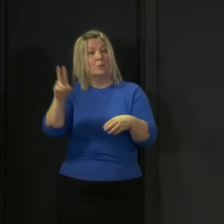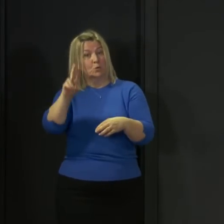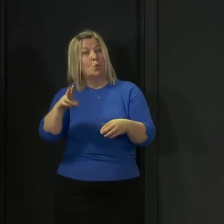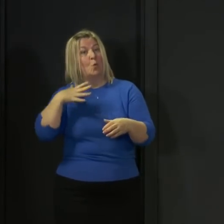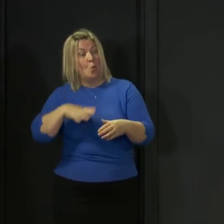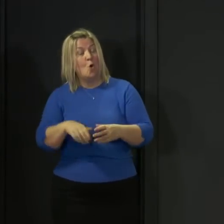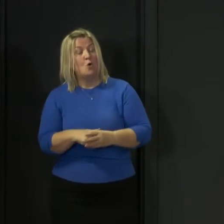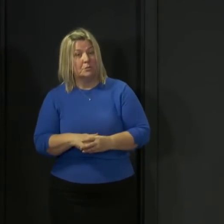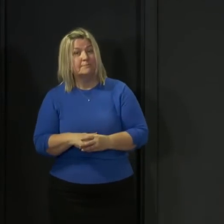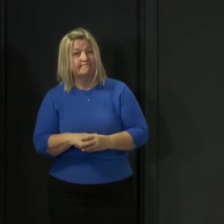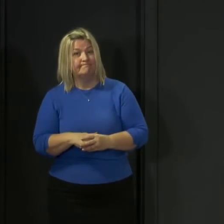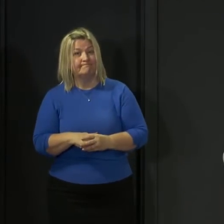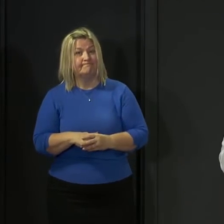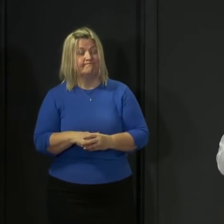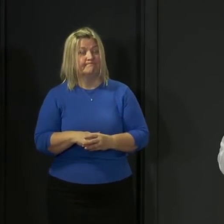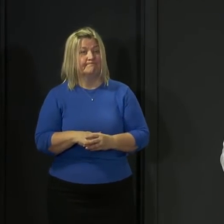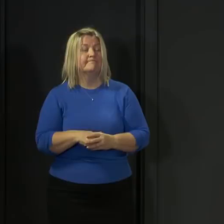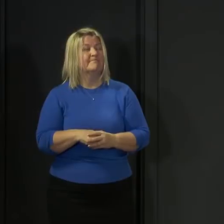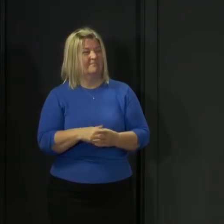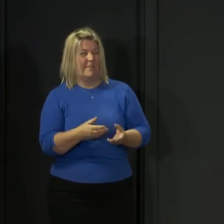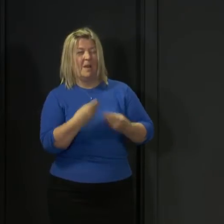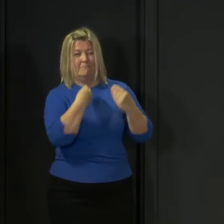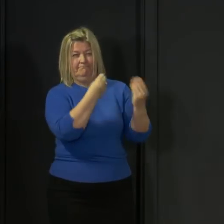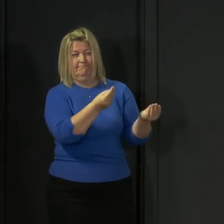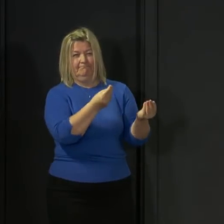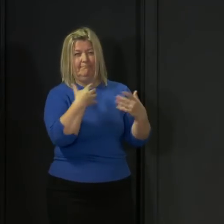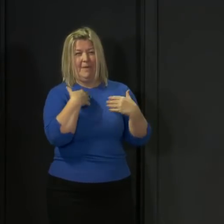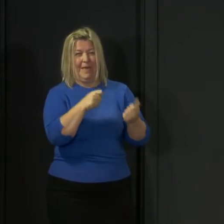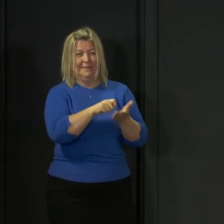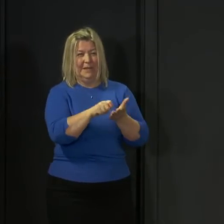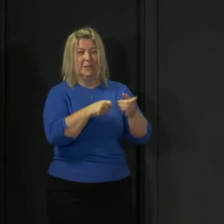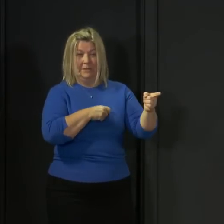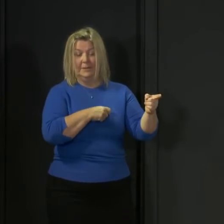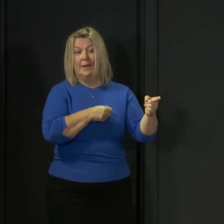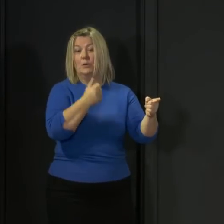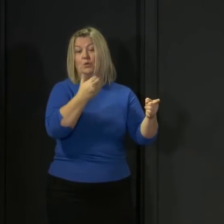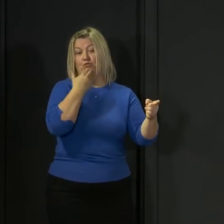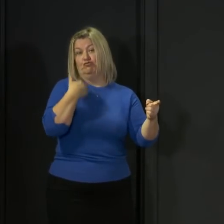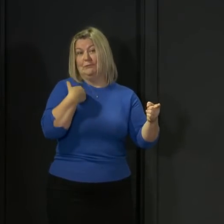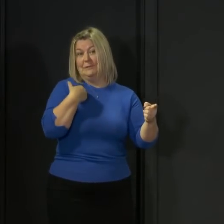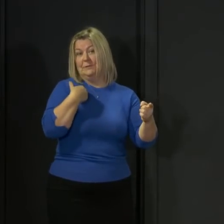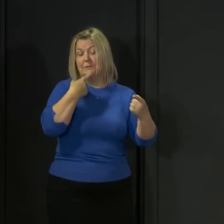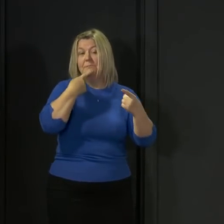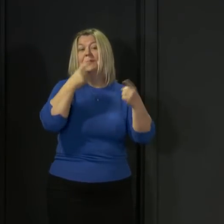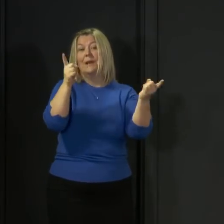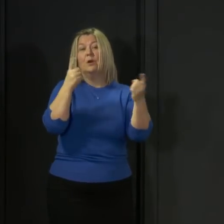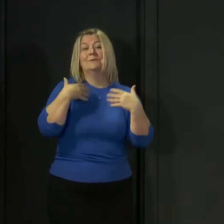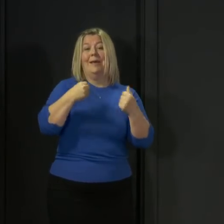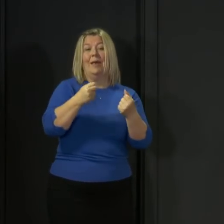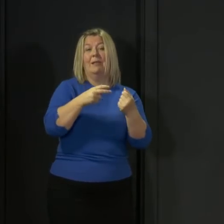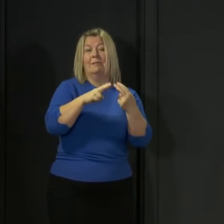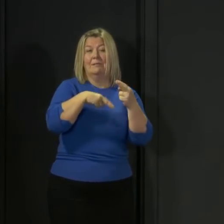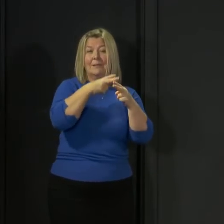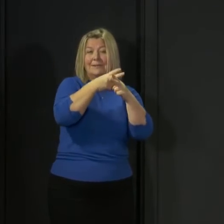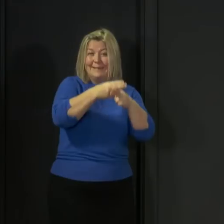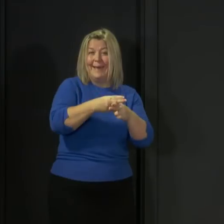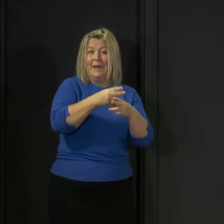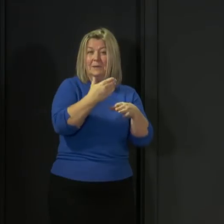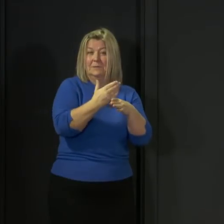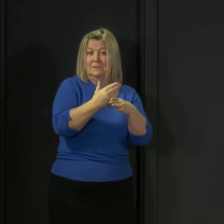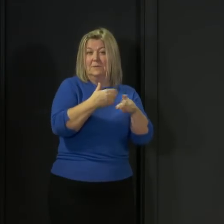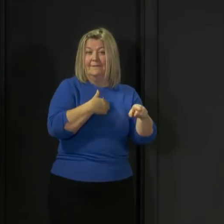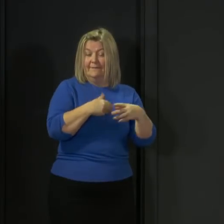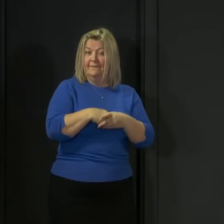who may want to say a bit more about that. But she also, of course, recently announced some additional support for health and care workers who, for very